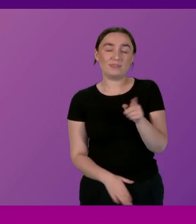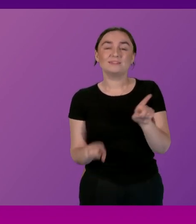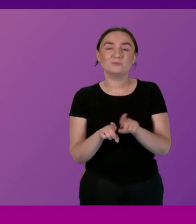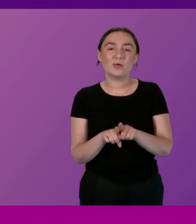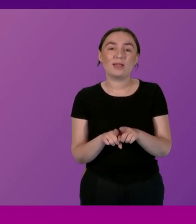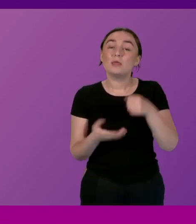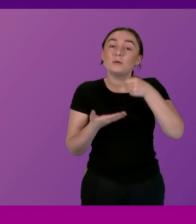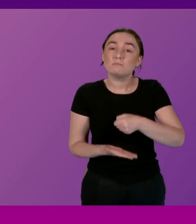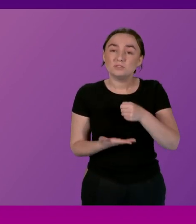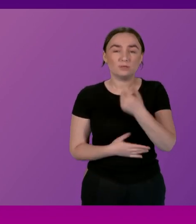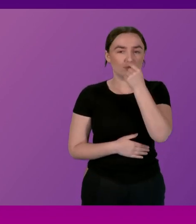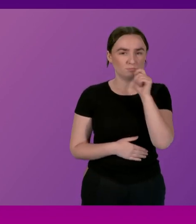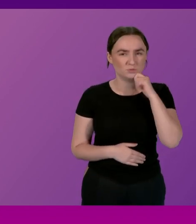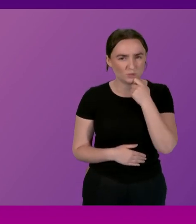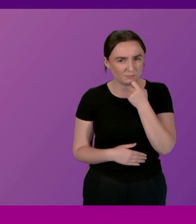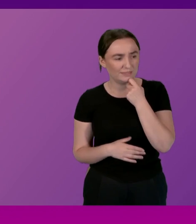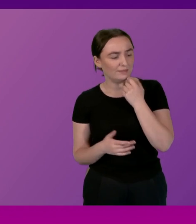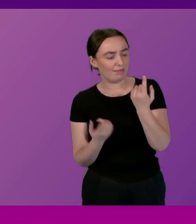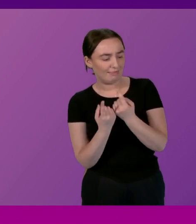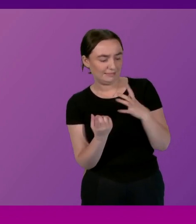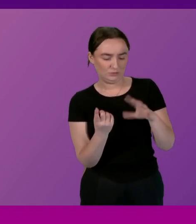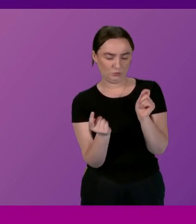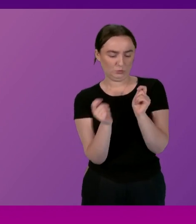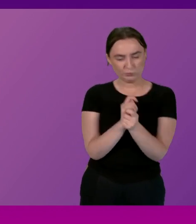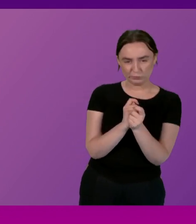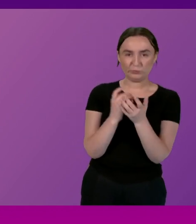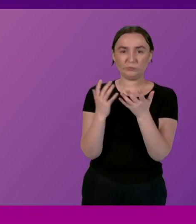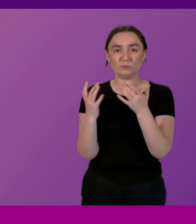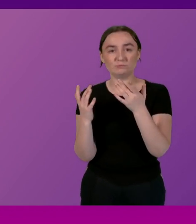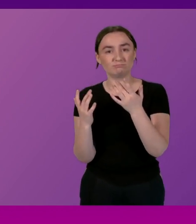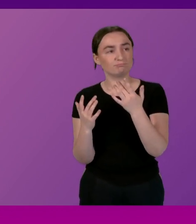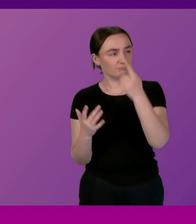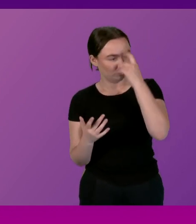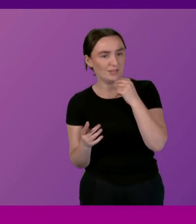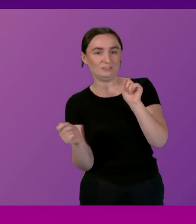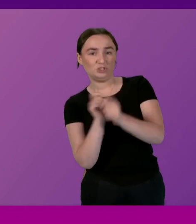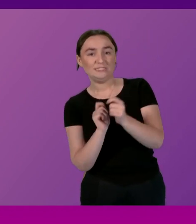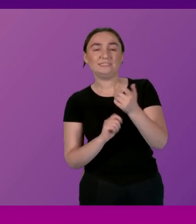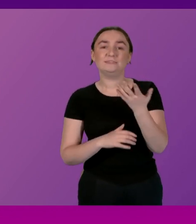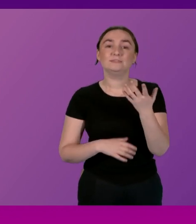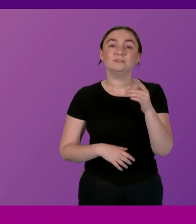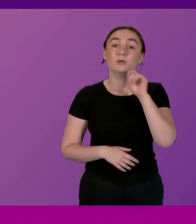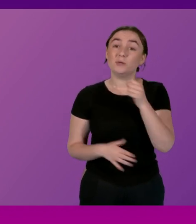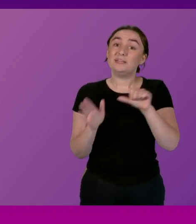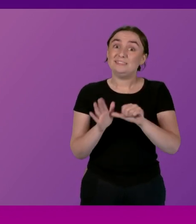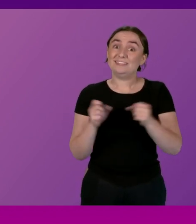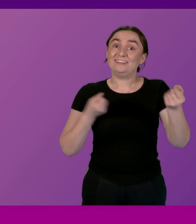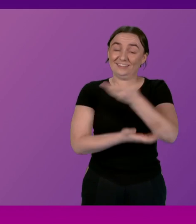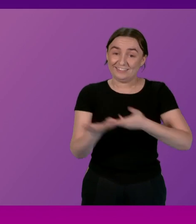that we might not be able to do or we might have to reprofile and that will be a really difficult discussion to have but we're